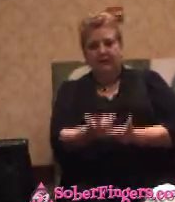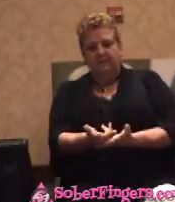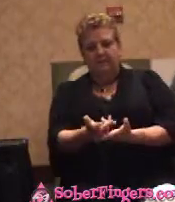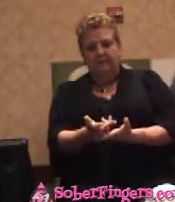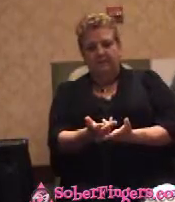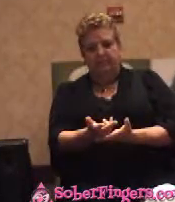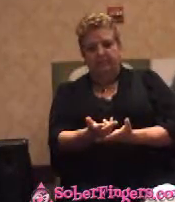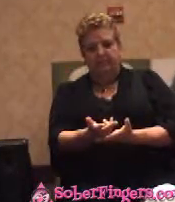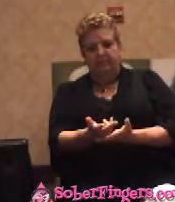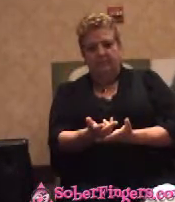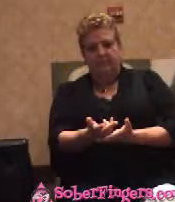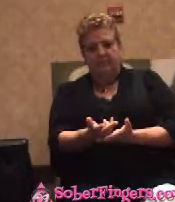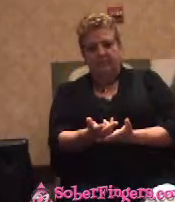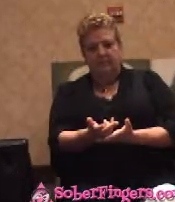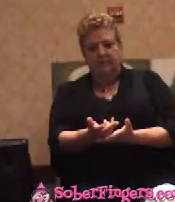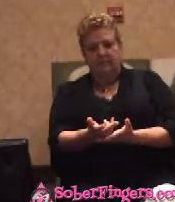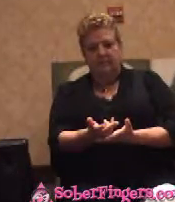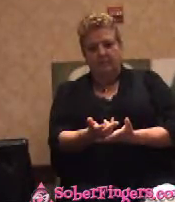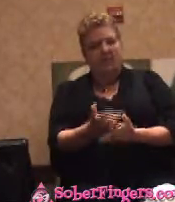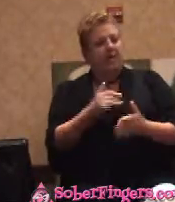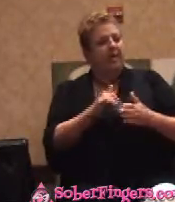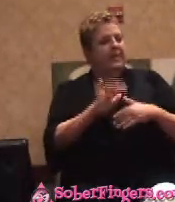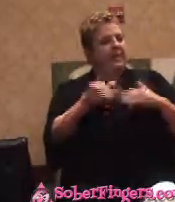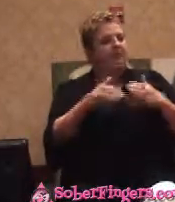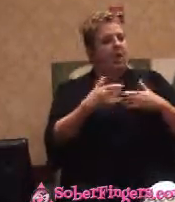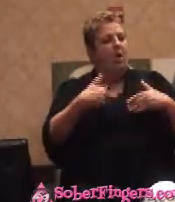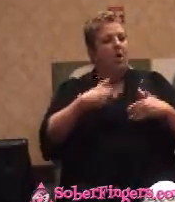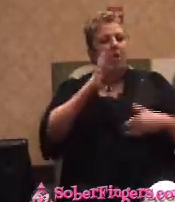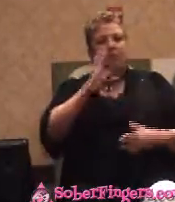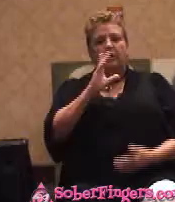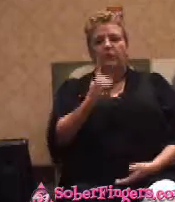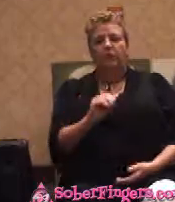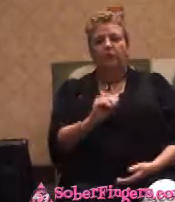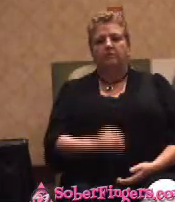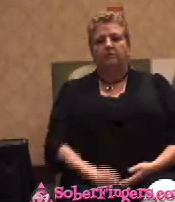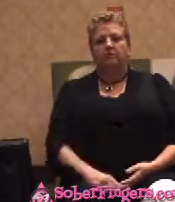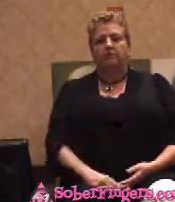that's all I'm going to do. And she went in the house.